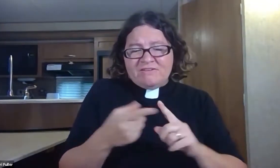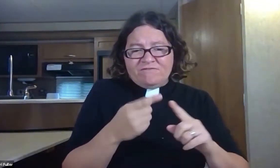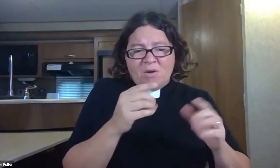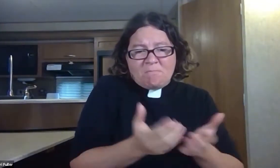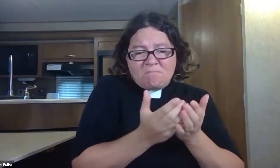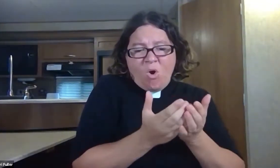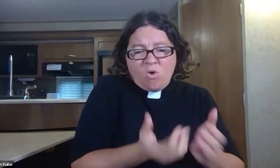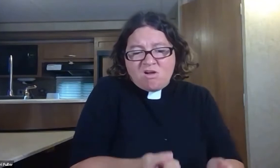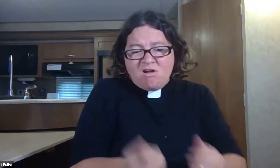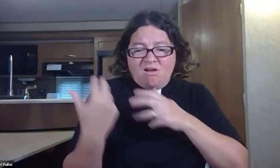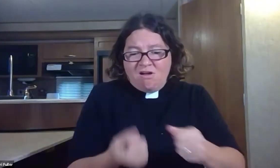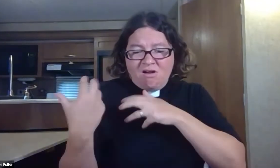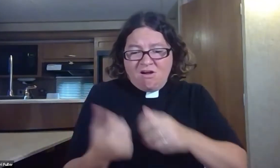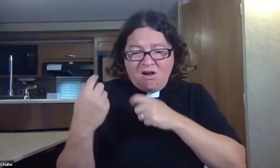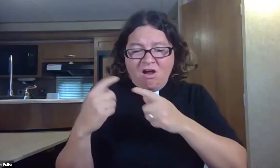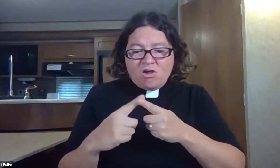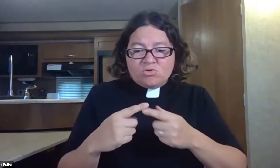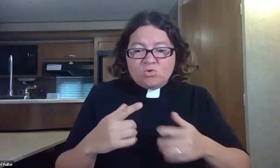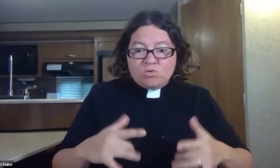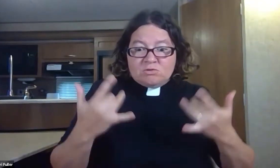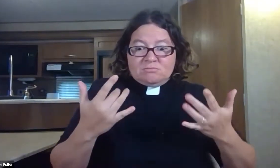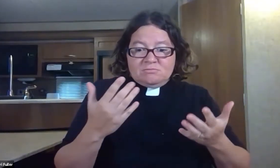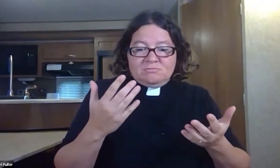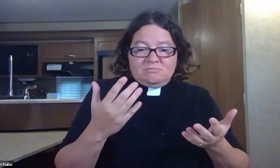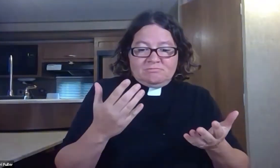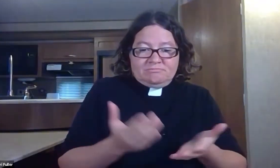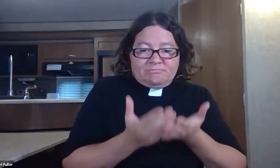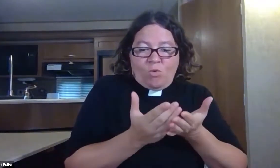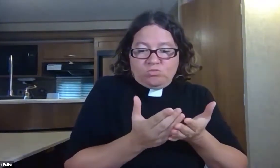They hurled the cargo that was in the ship into the sea to make it lighter.